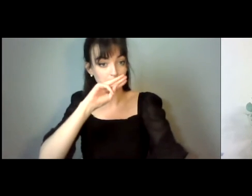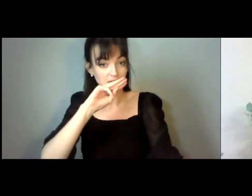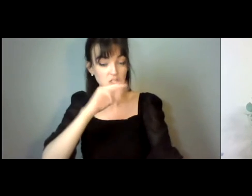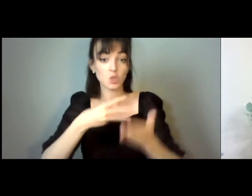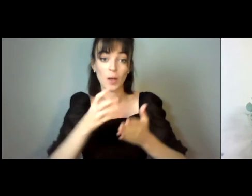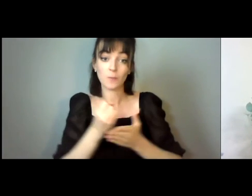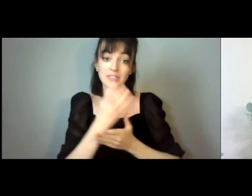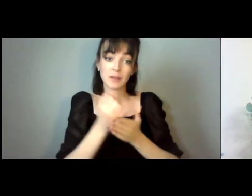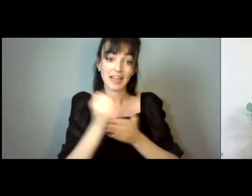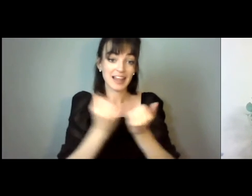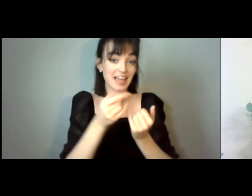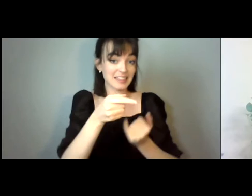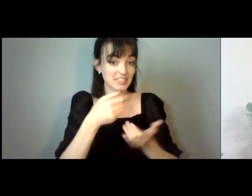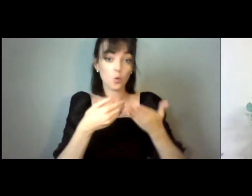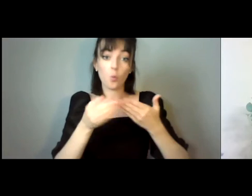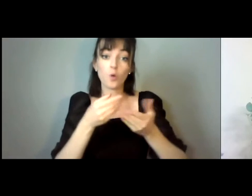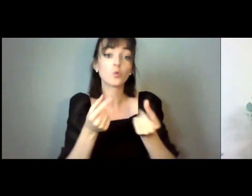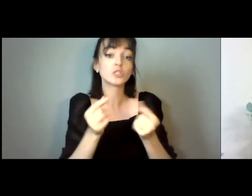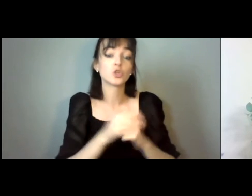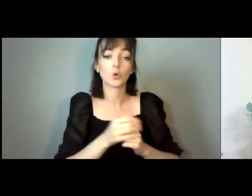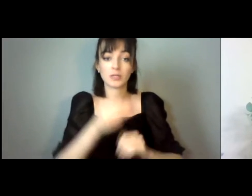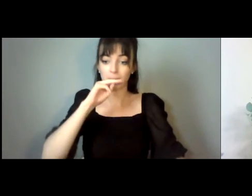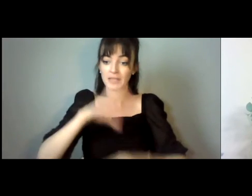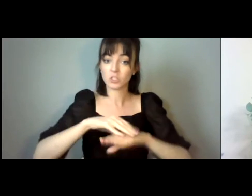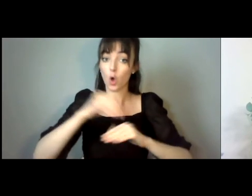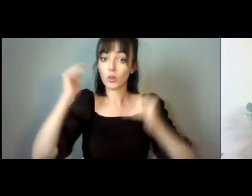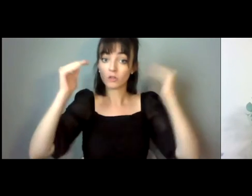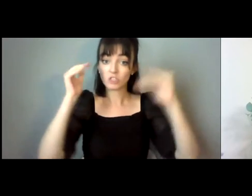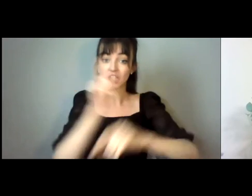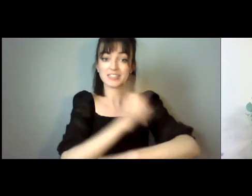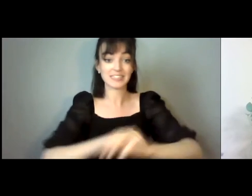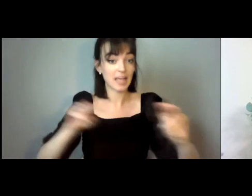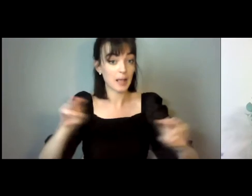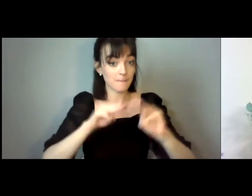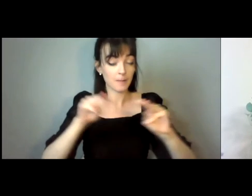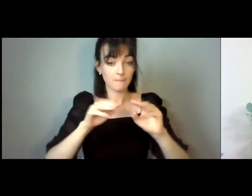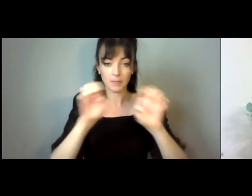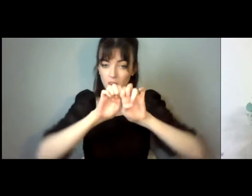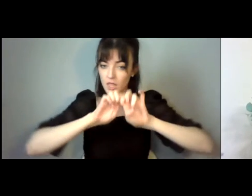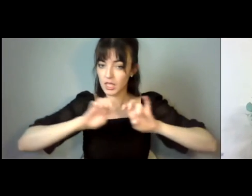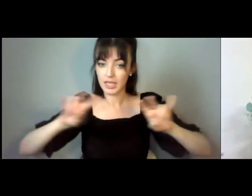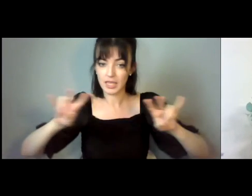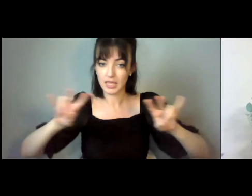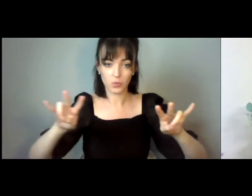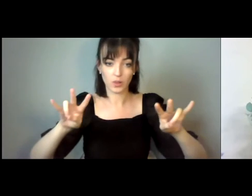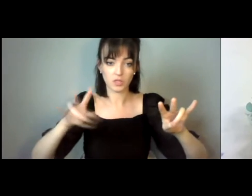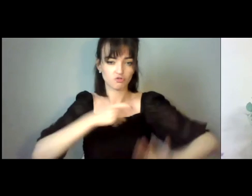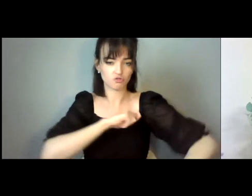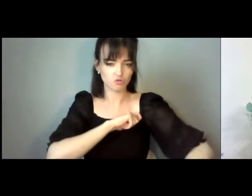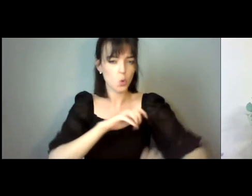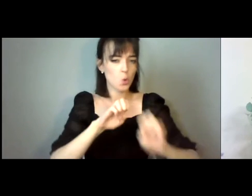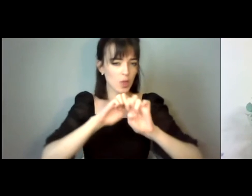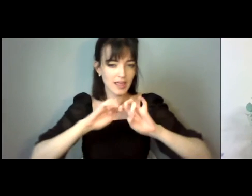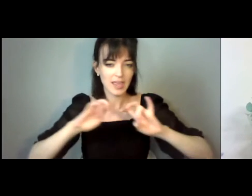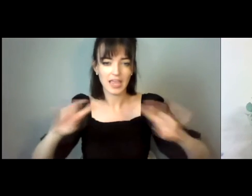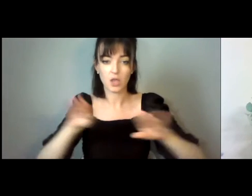doing is we are putting older adults and people with disabilities on equal footing, truly equal footing,